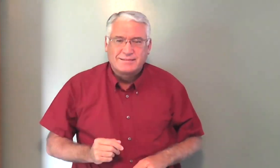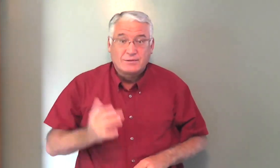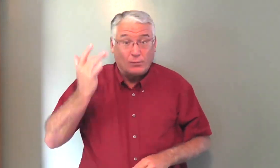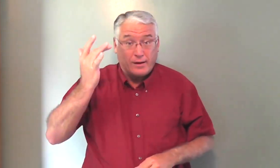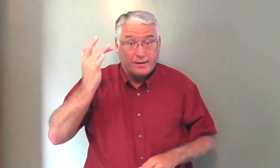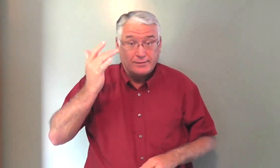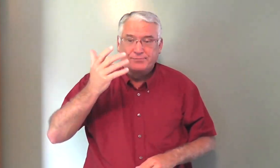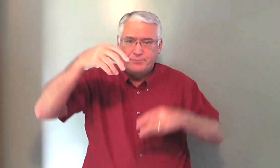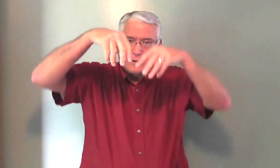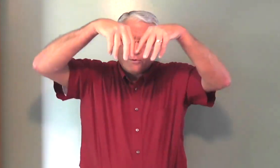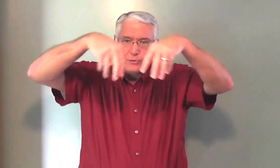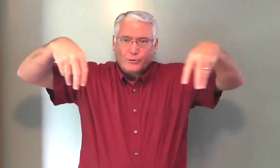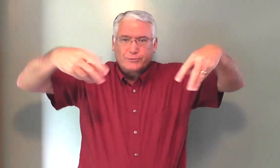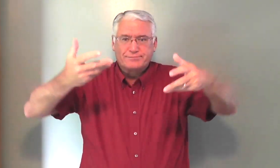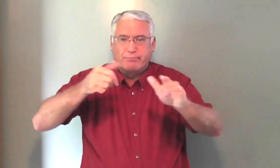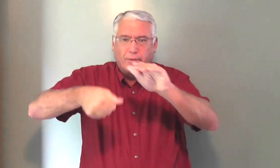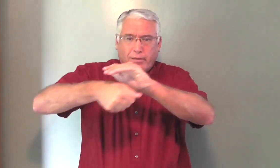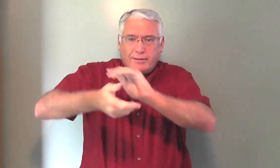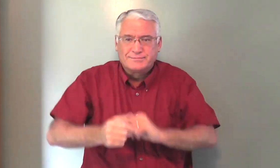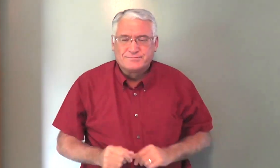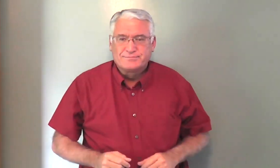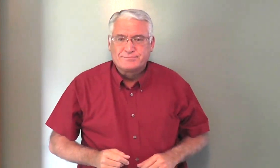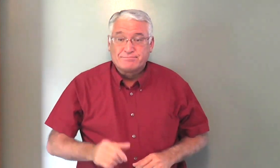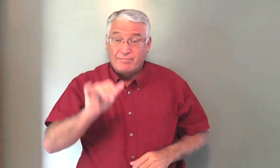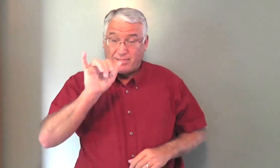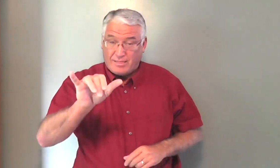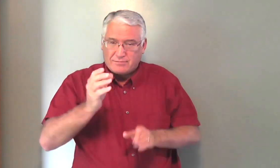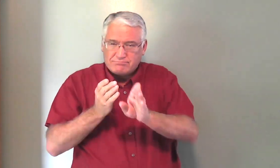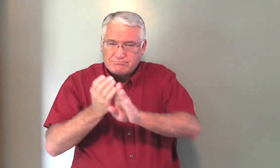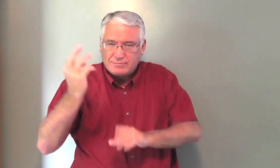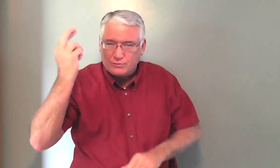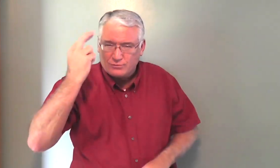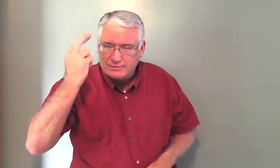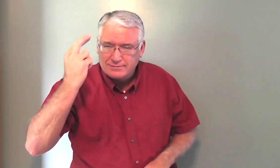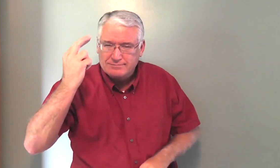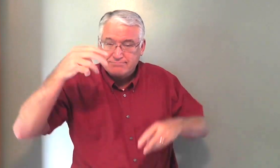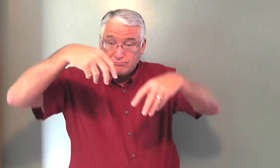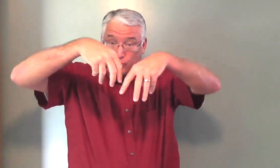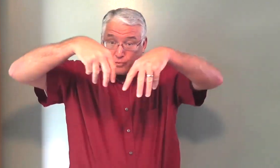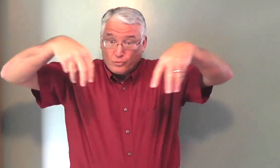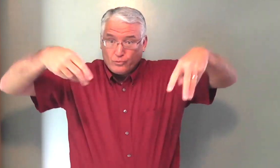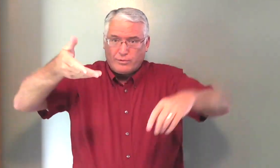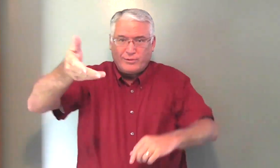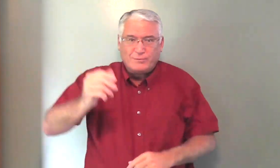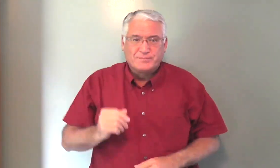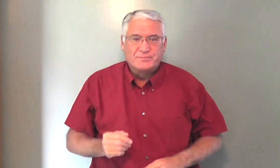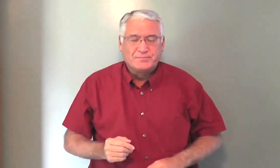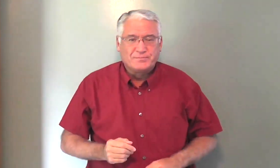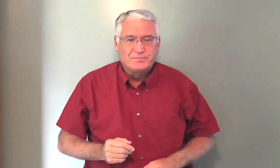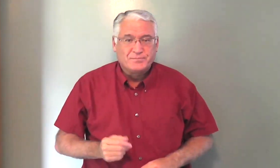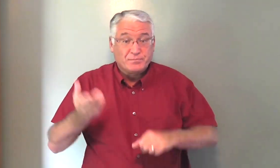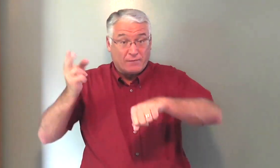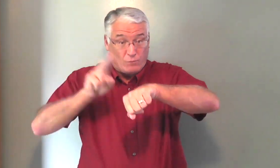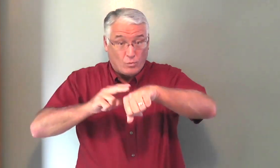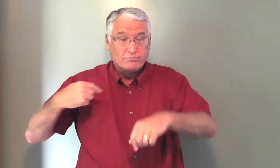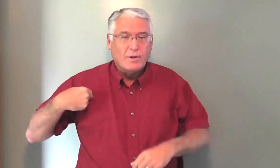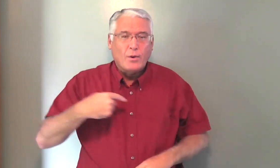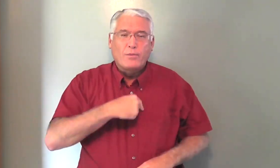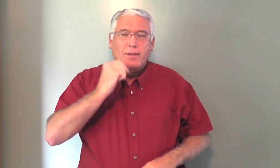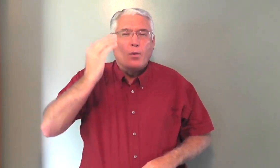were doing exactly. Why? The curtain. It hid them. But that's also the main reason that curtain was there was so